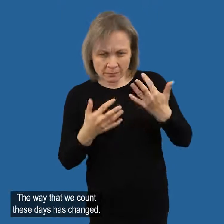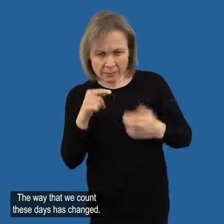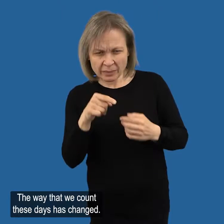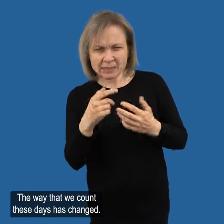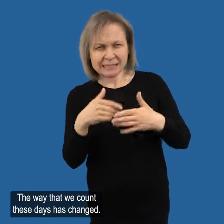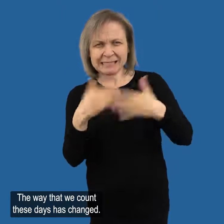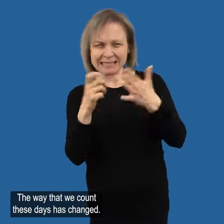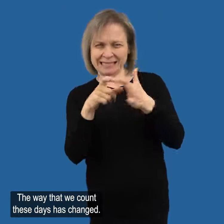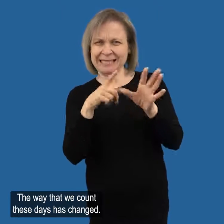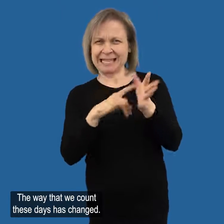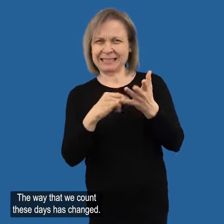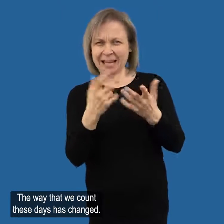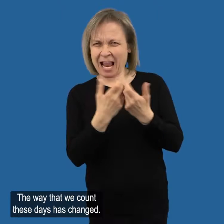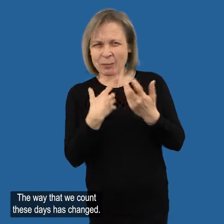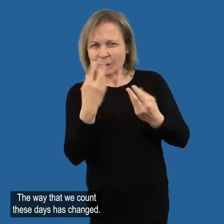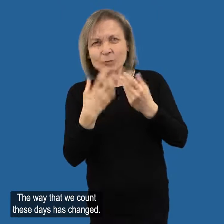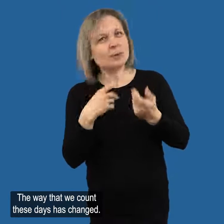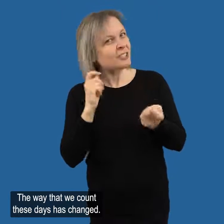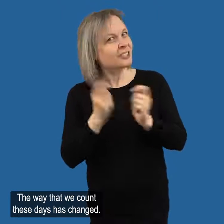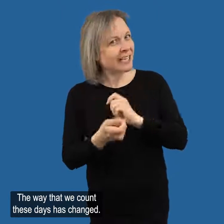The way that we count these days has changed.